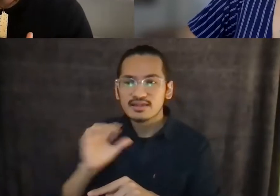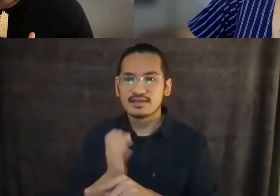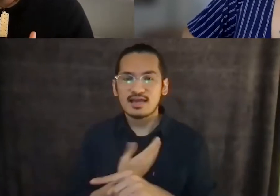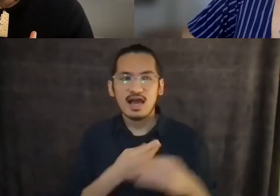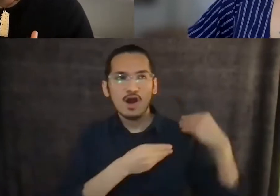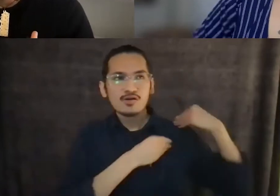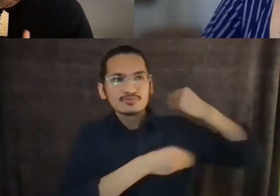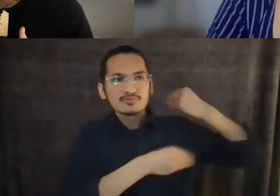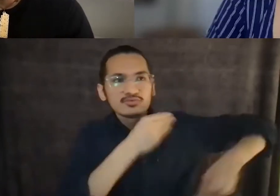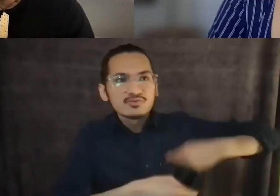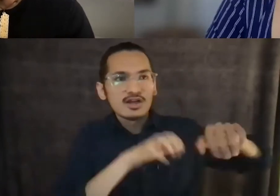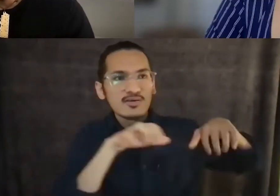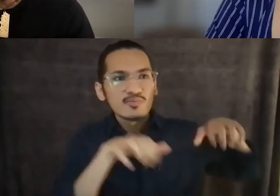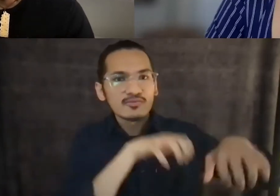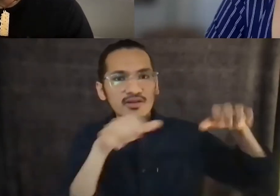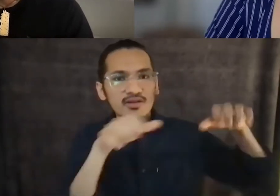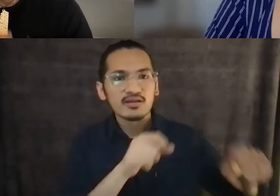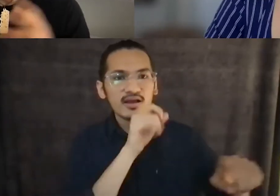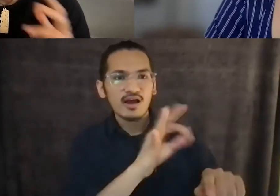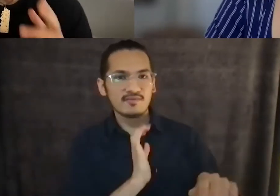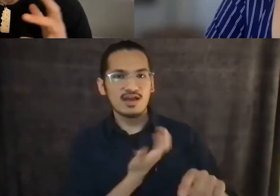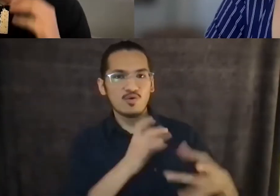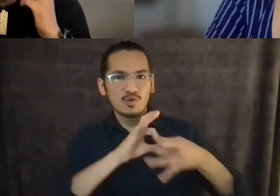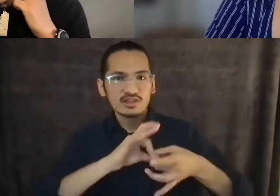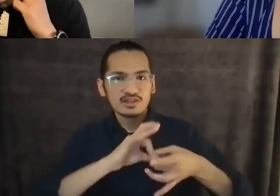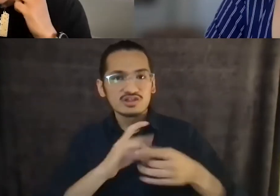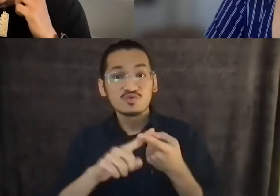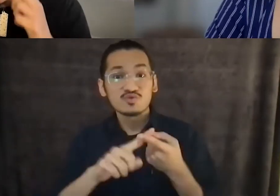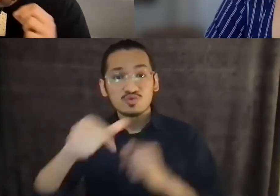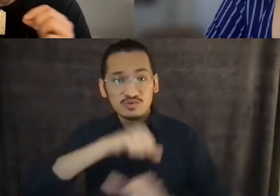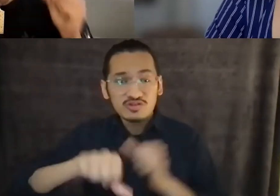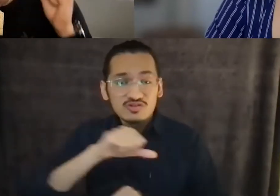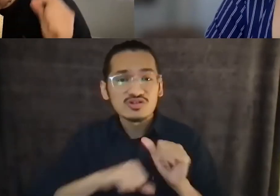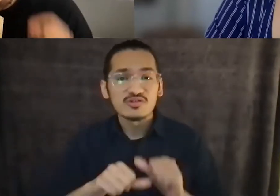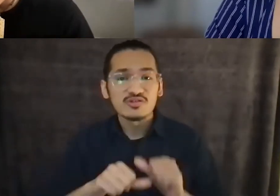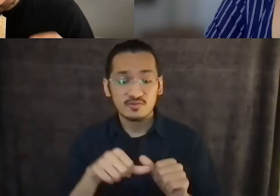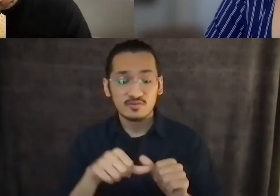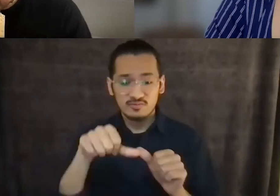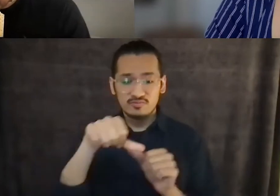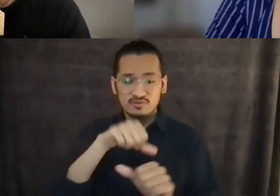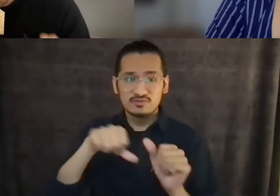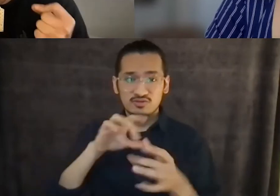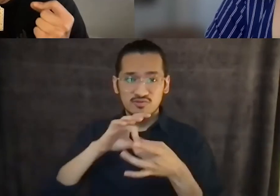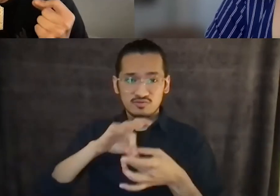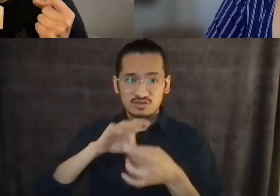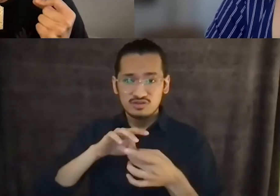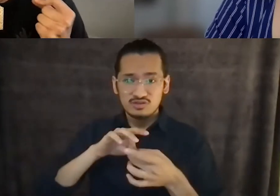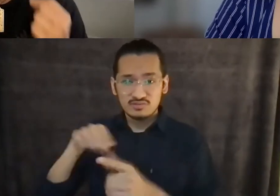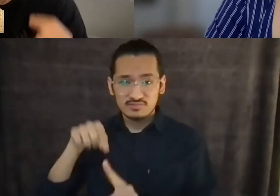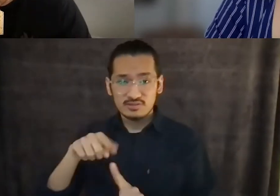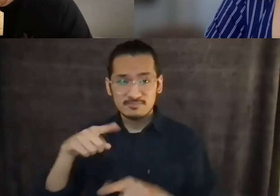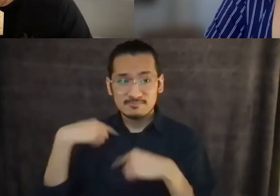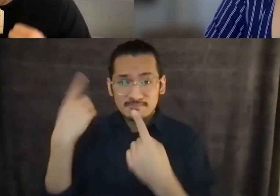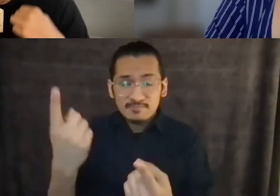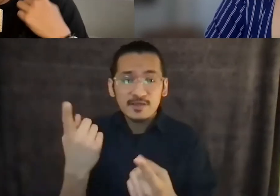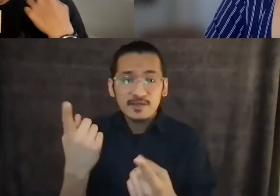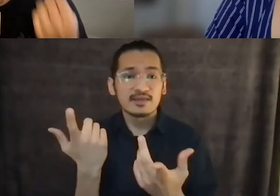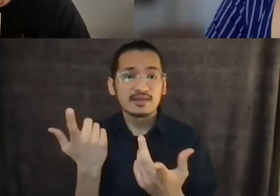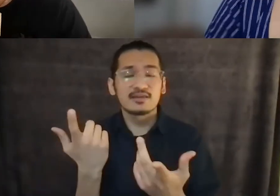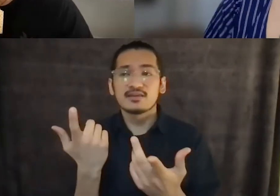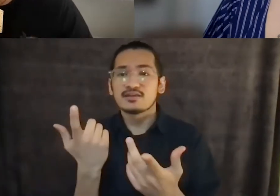our relationships to each other, so many of these relationships that have been strategically erased,